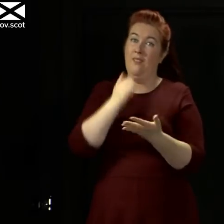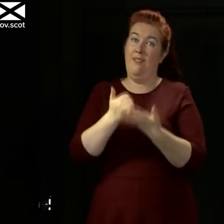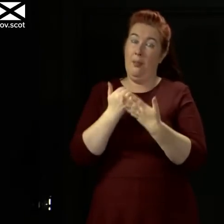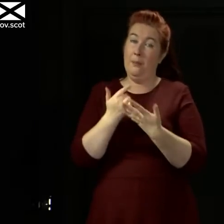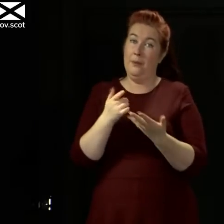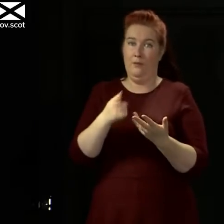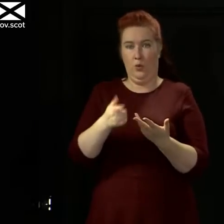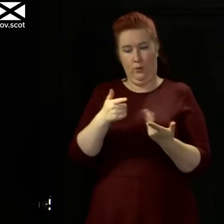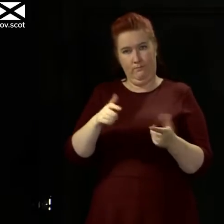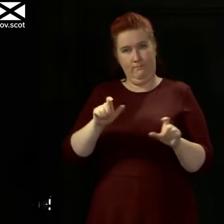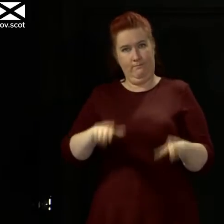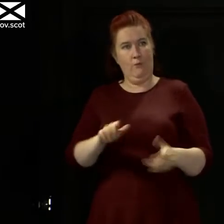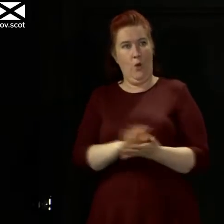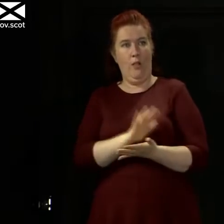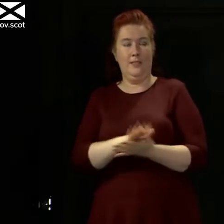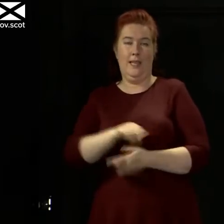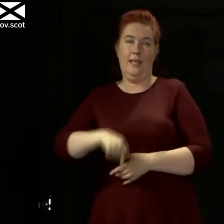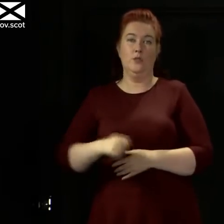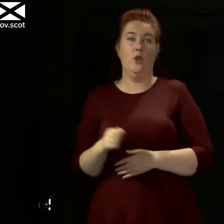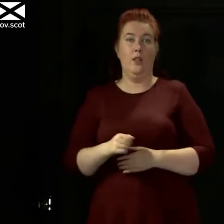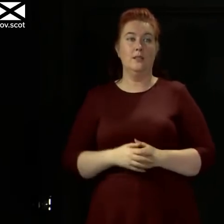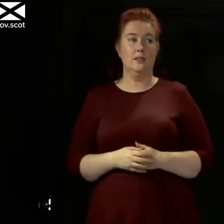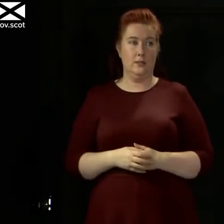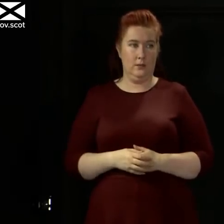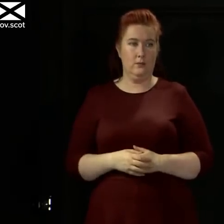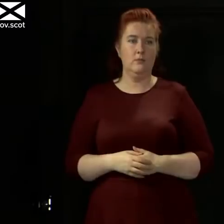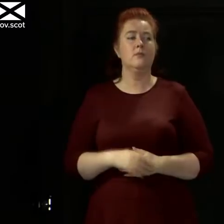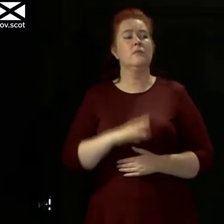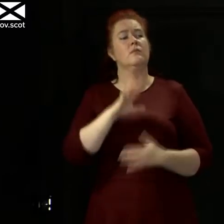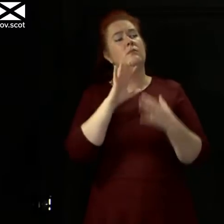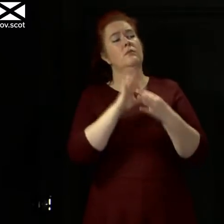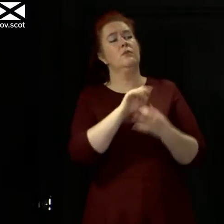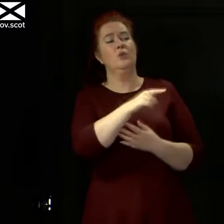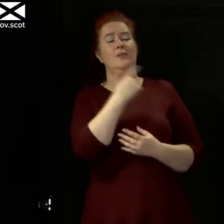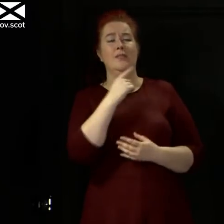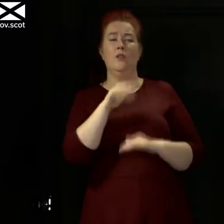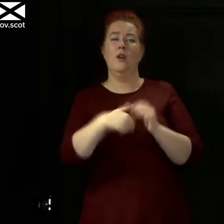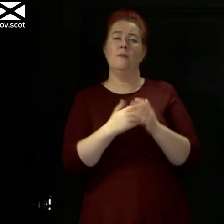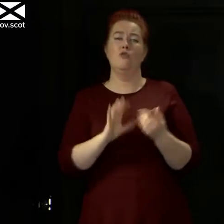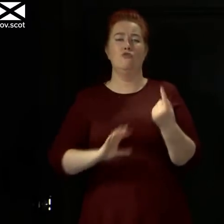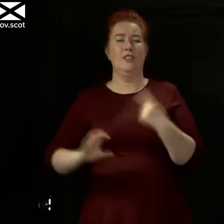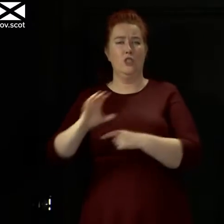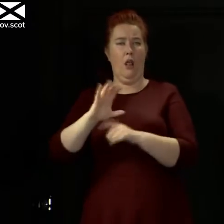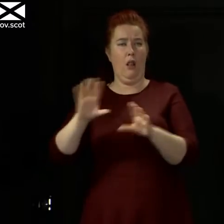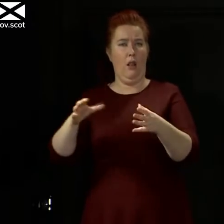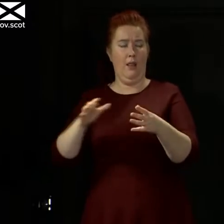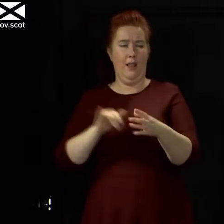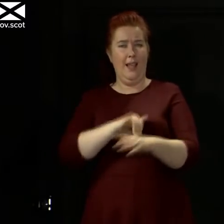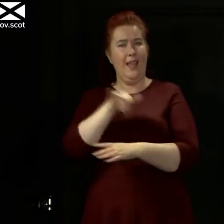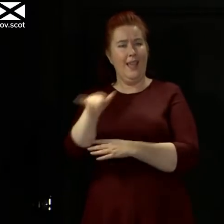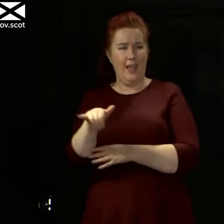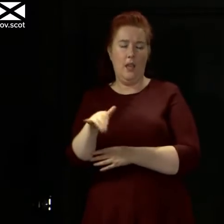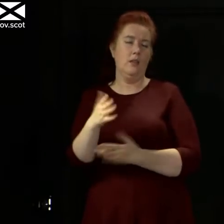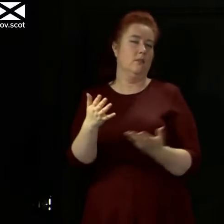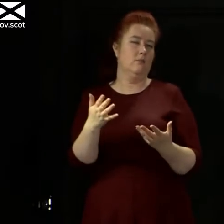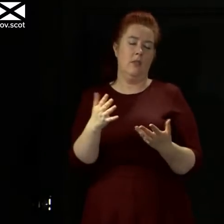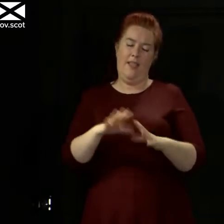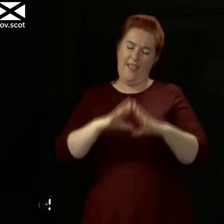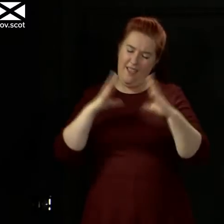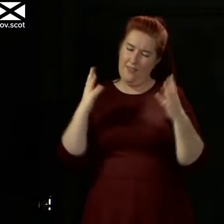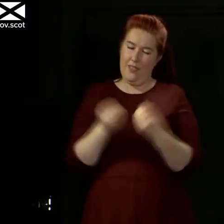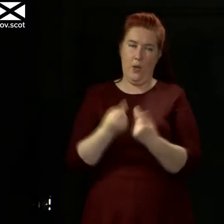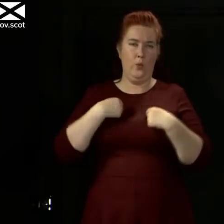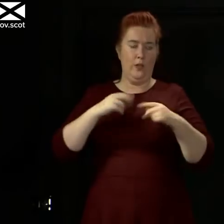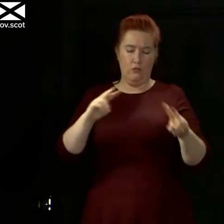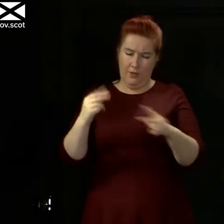at this time. On the point about regional air bridges, we keep everything under review.